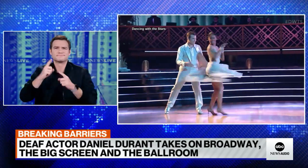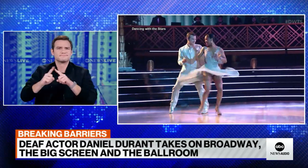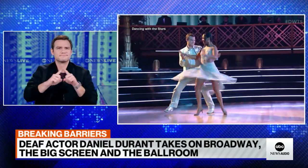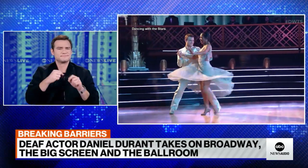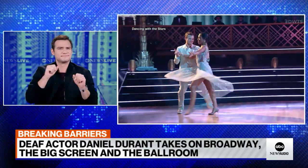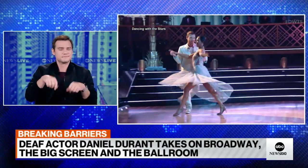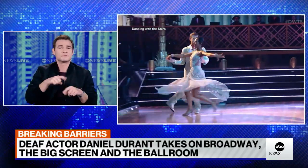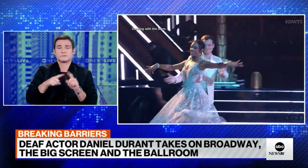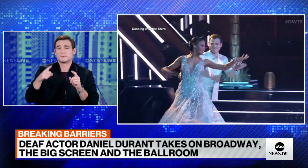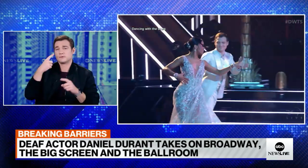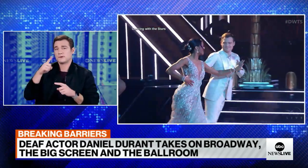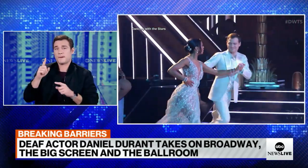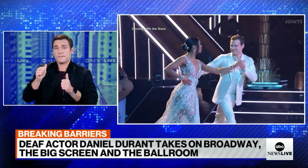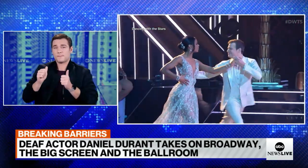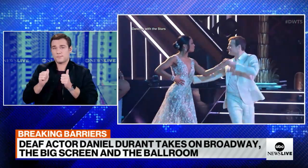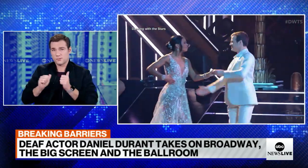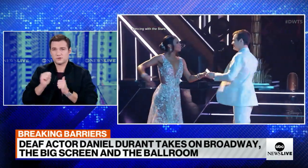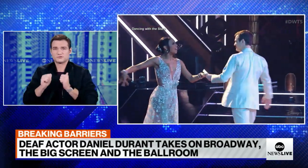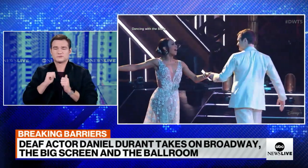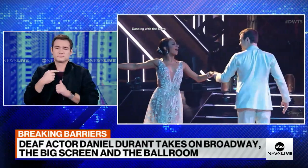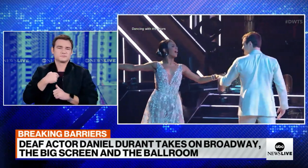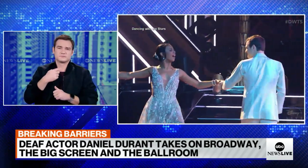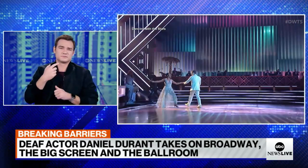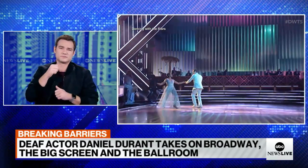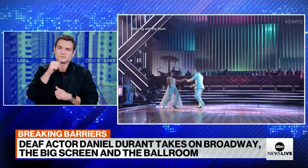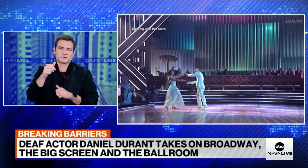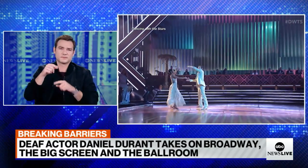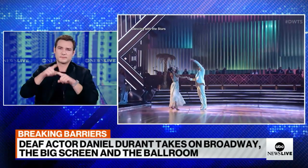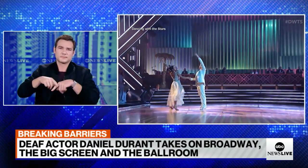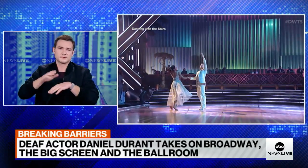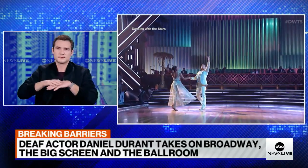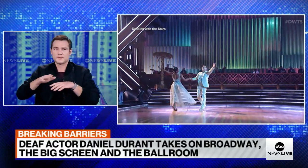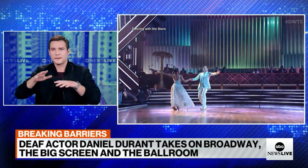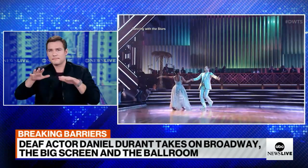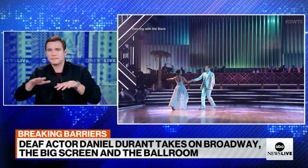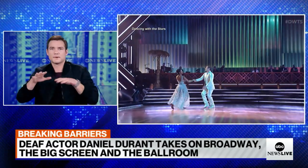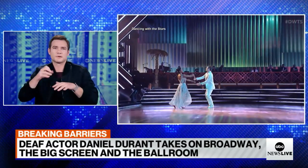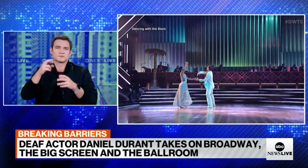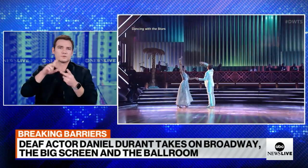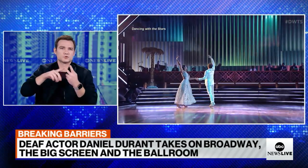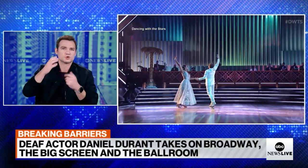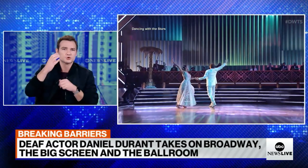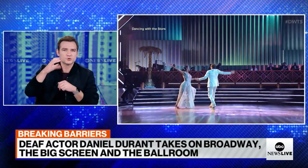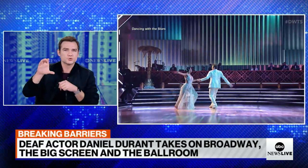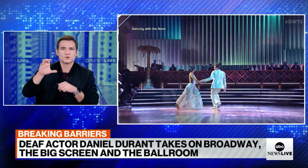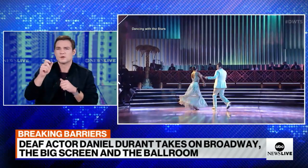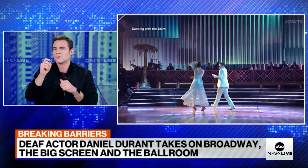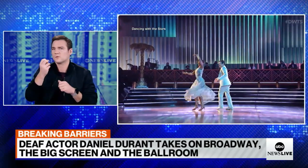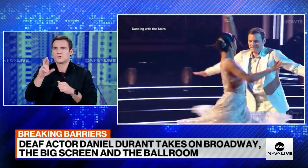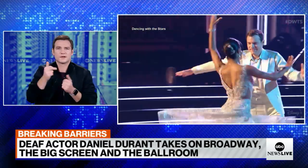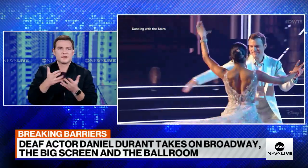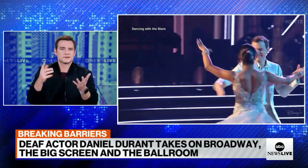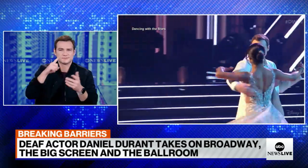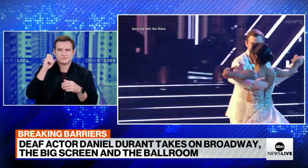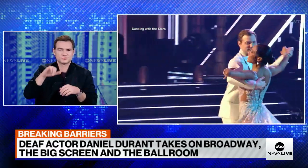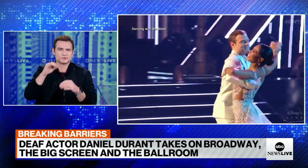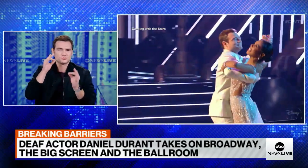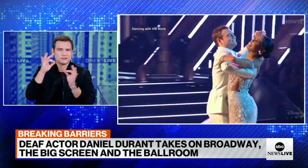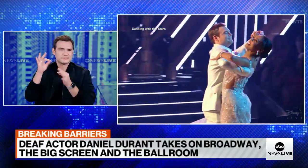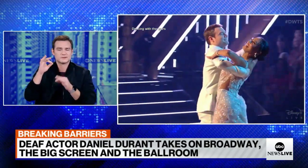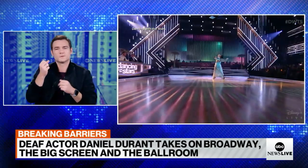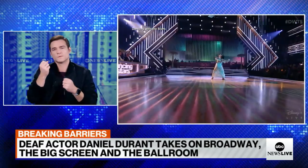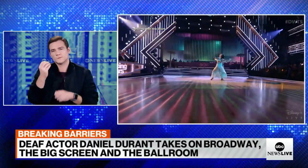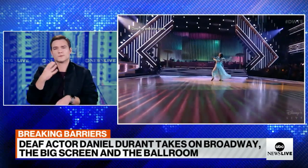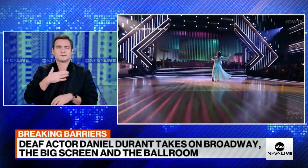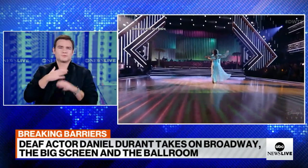or anywhere, but for performing, I don't depend on the beat. I don't depend on any vibration or cues or